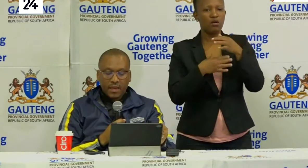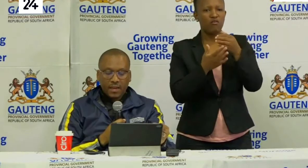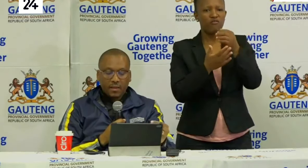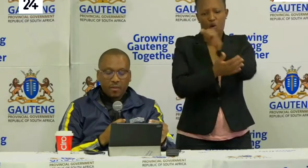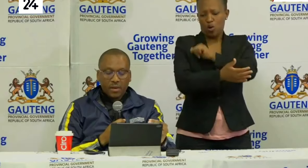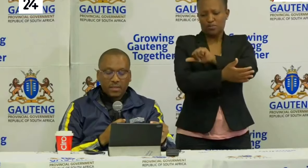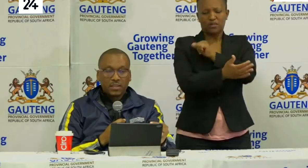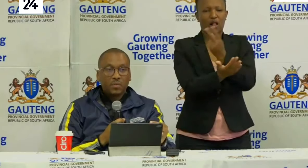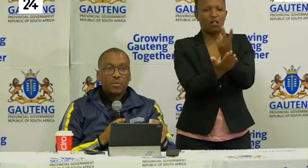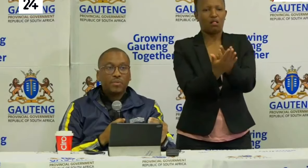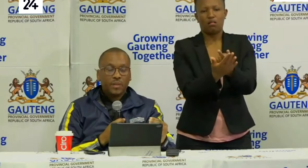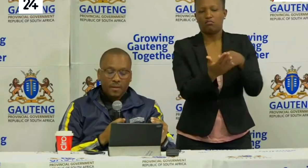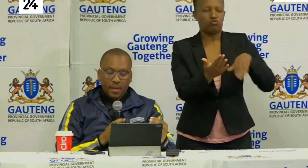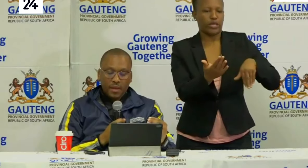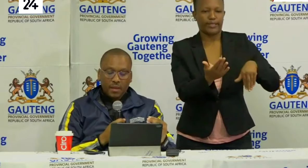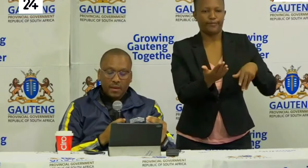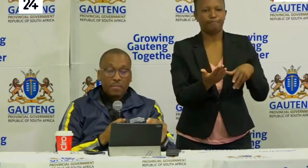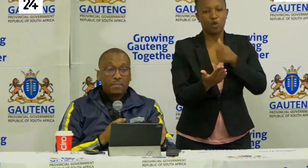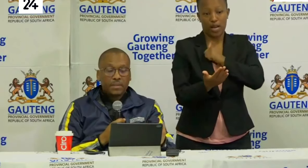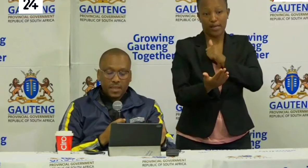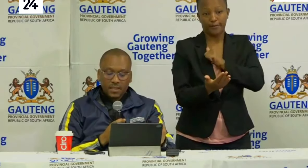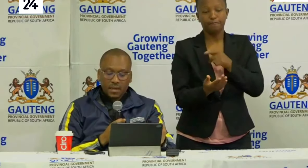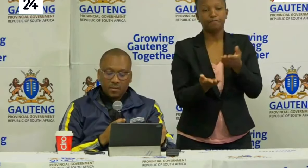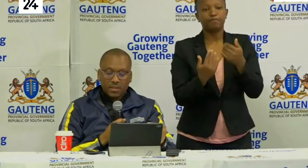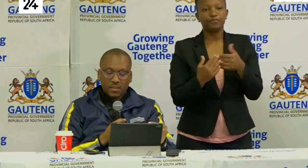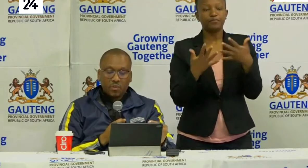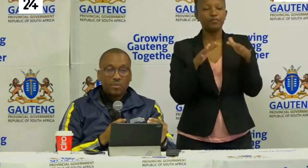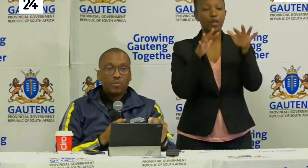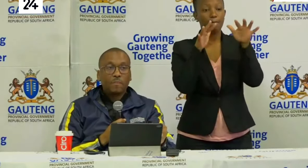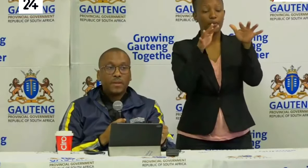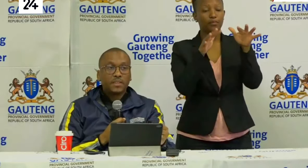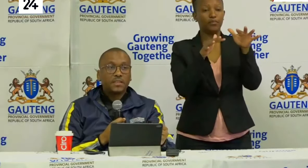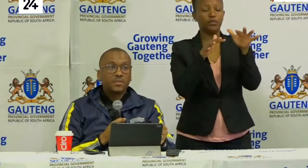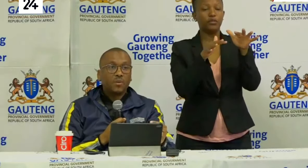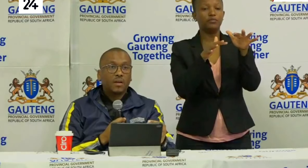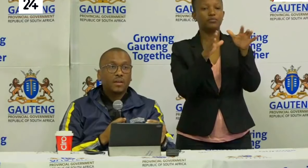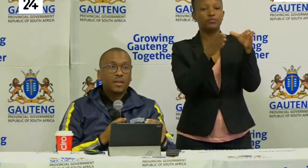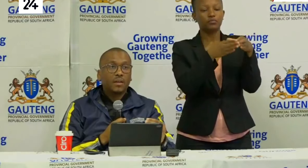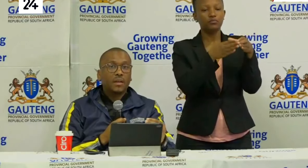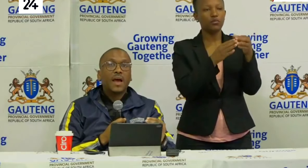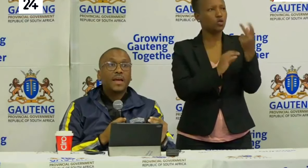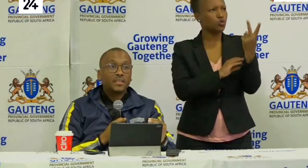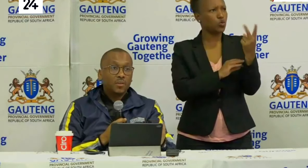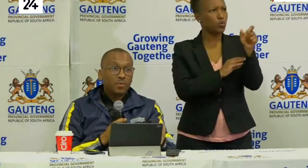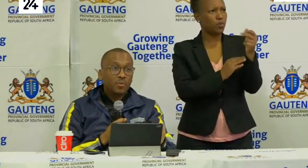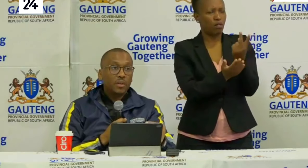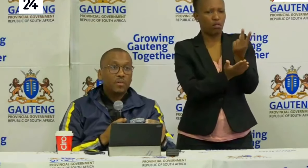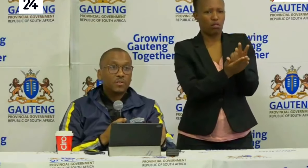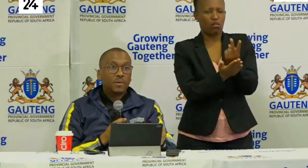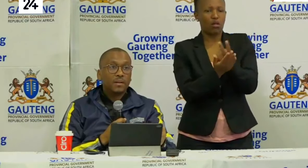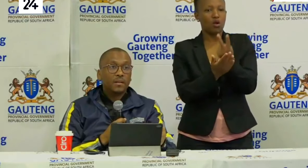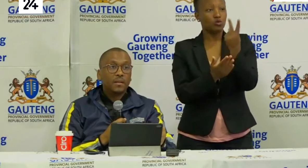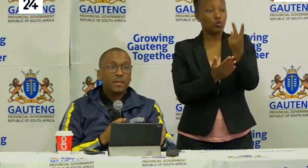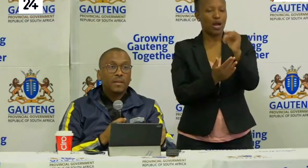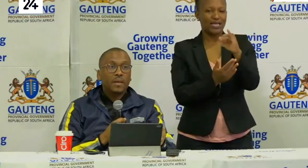Currently we are sitting with in public sector we are sitting with two patients who are in ICU in